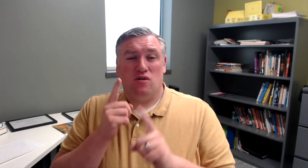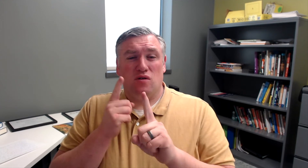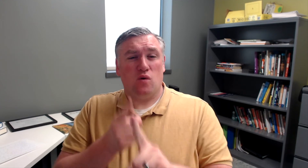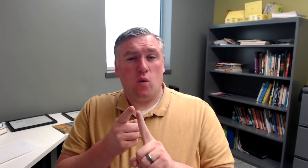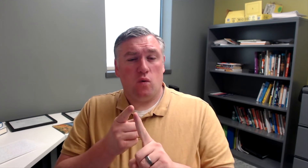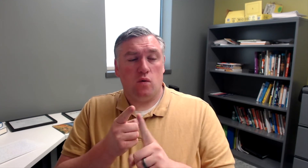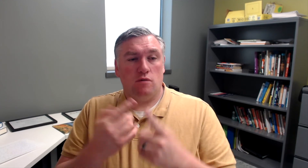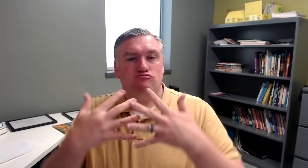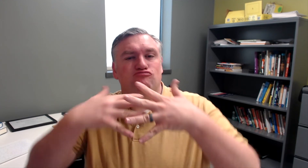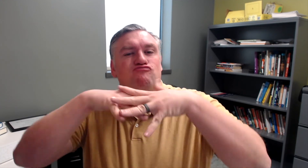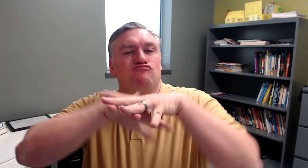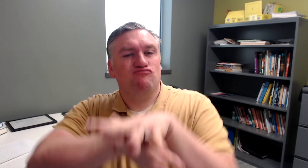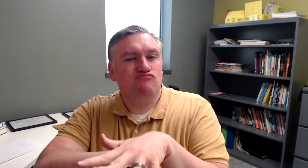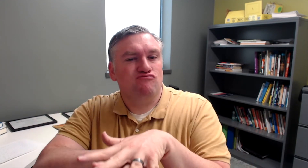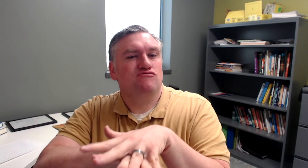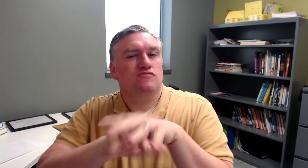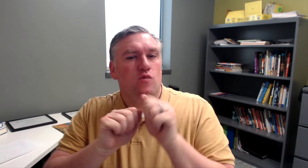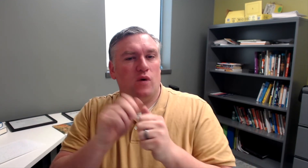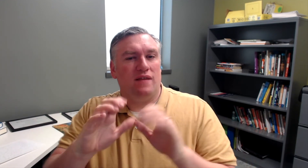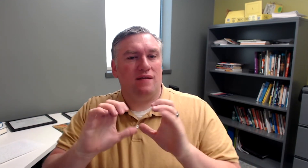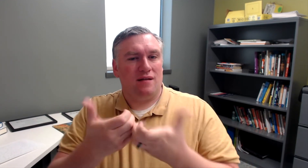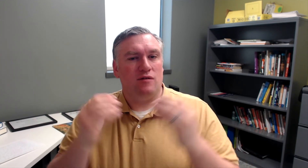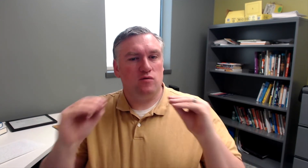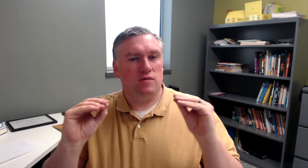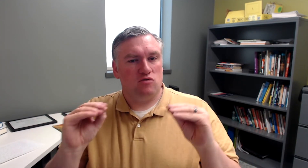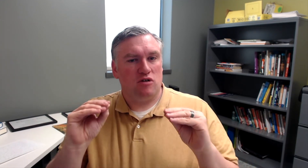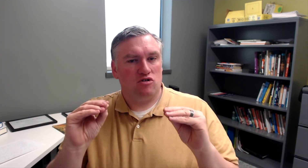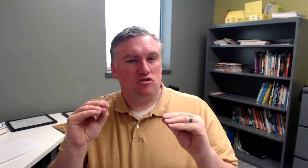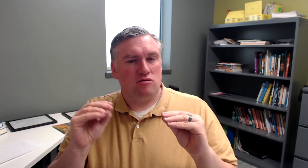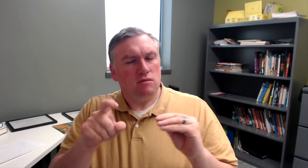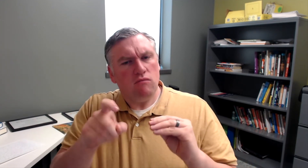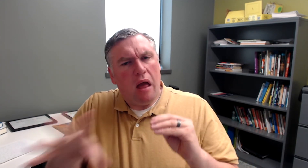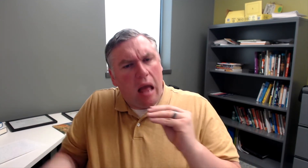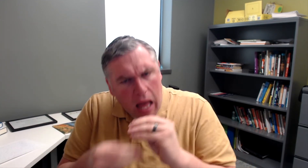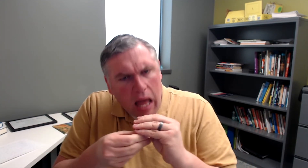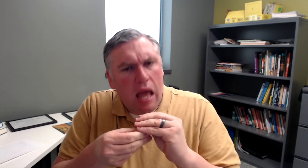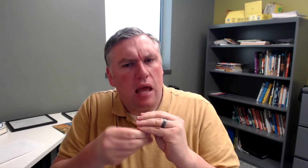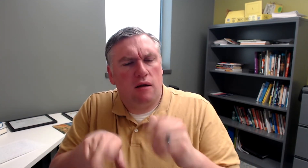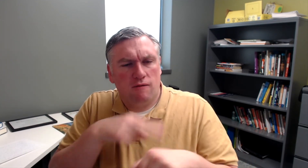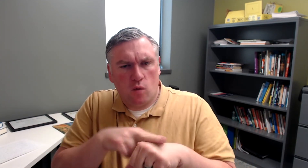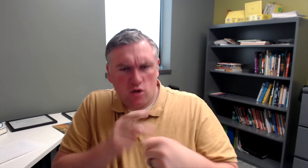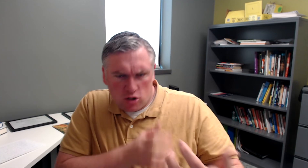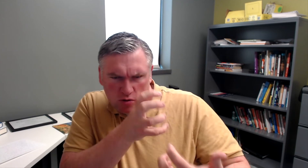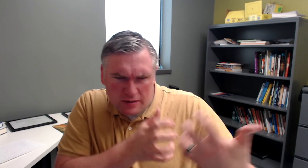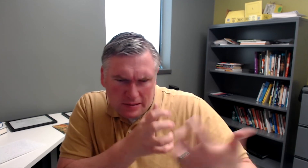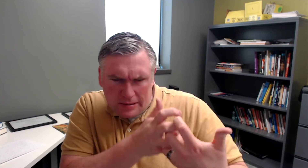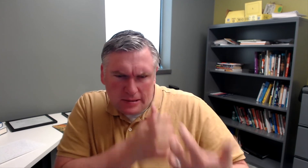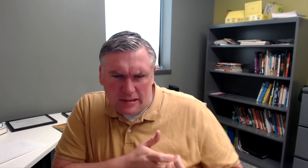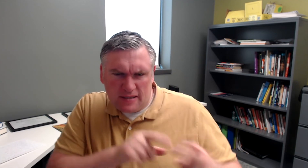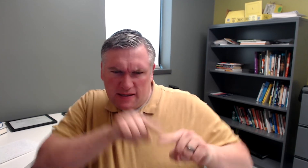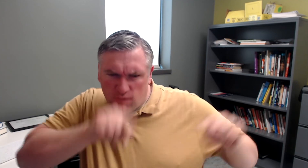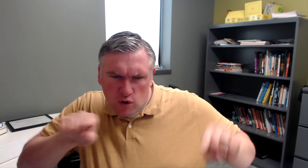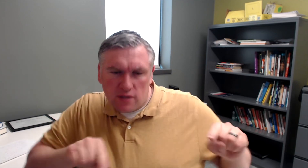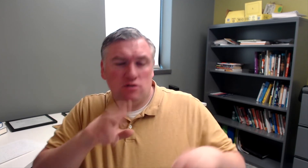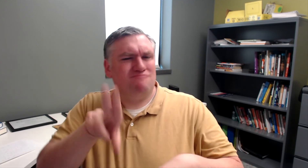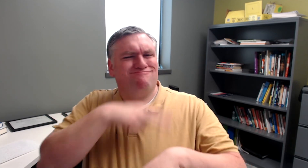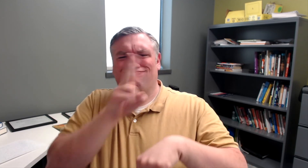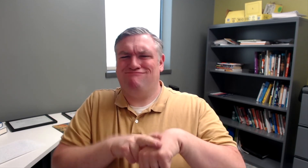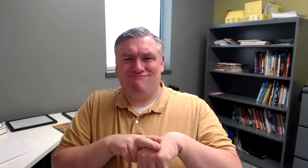You want to make sure that the goal really integrates with your classroom instruction. Now, of course, you're going to make additions and you're going to accommodate and